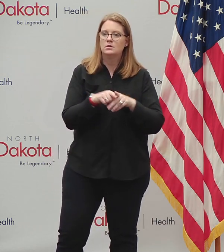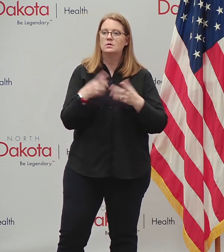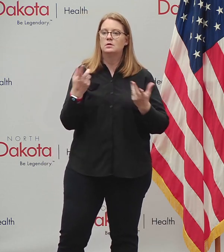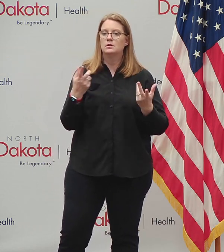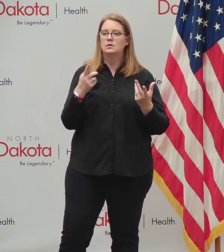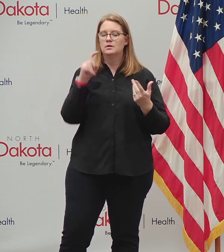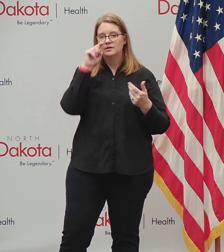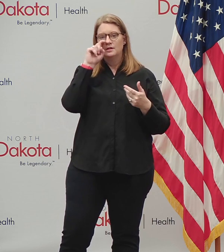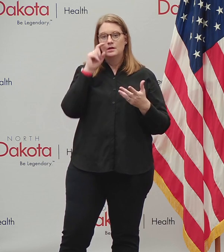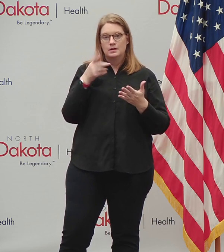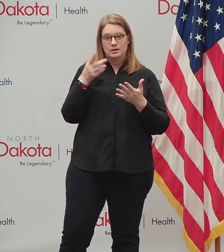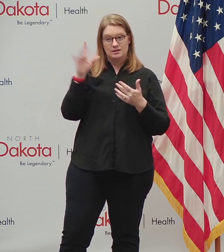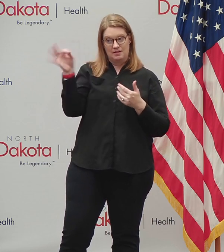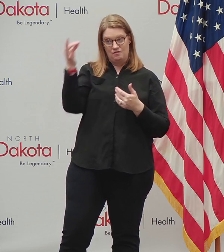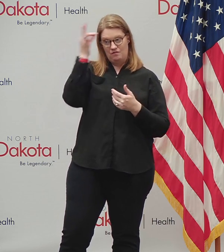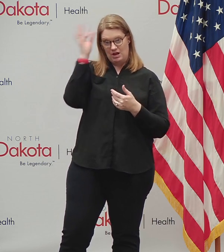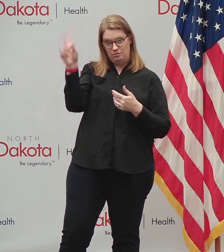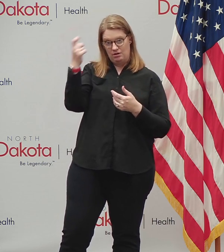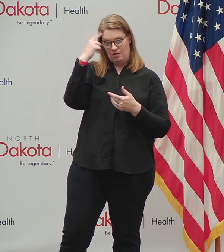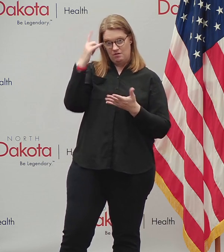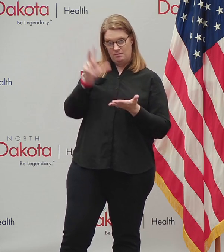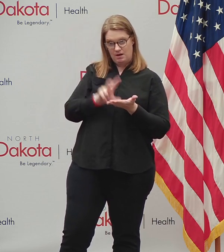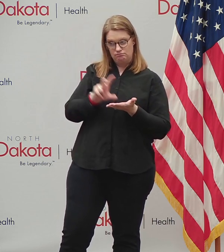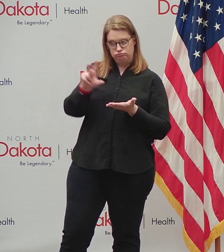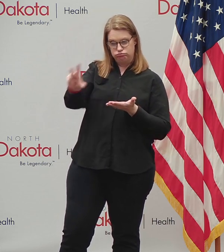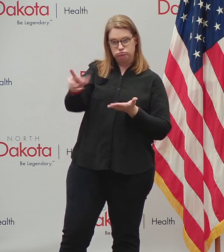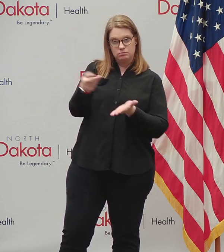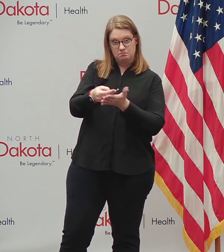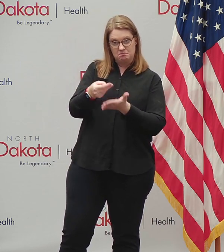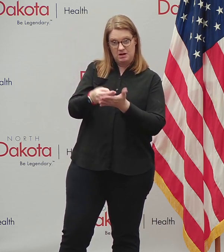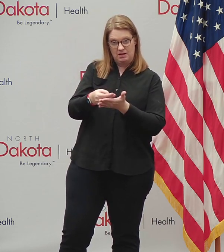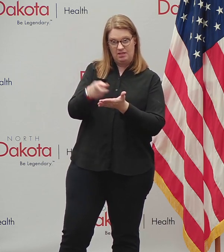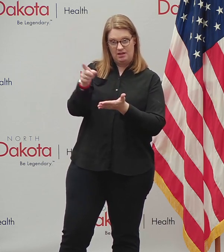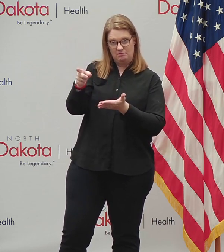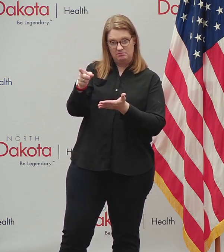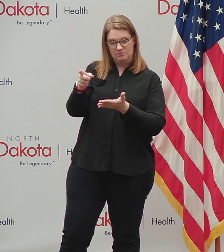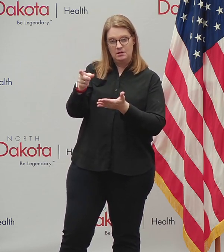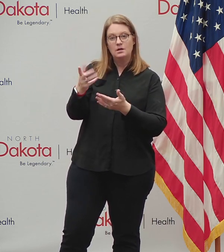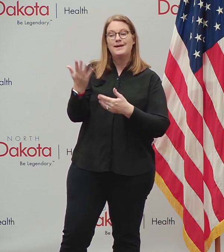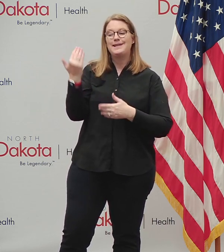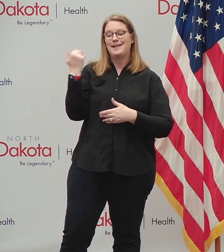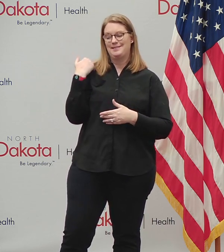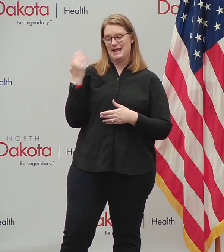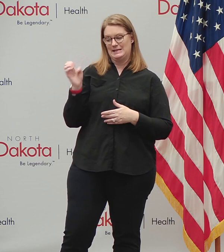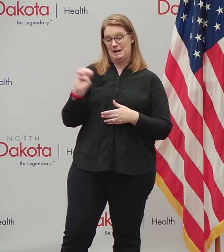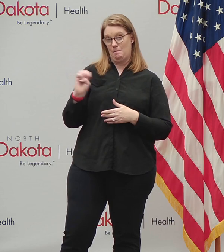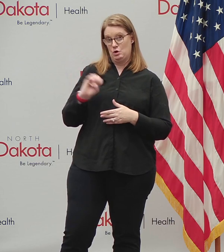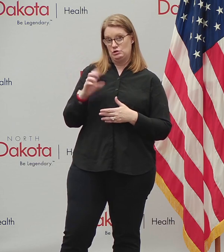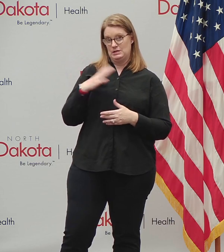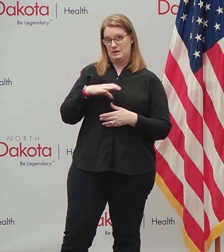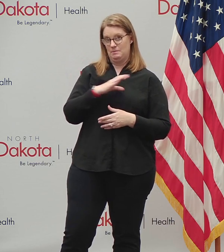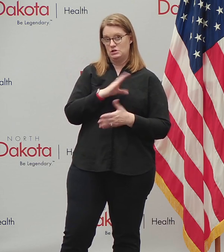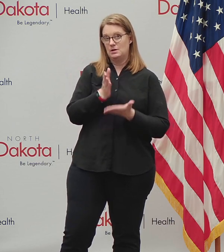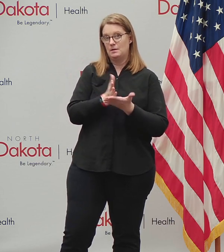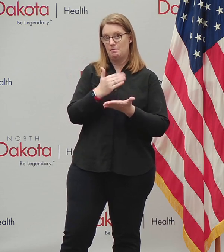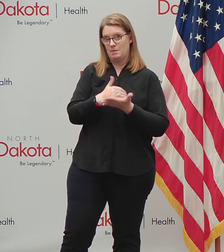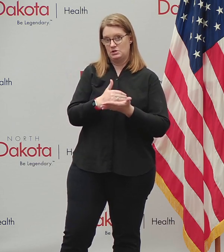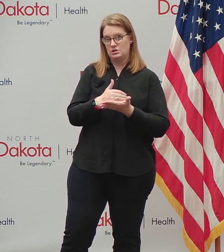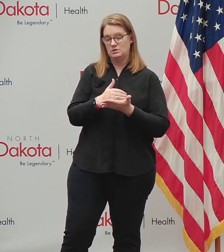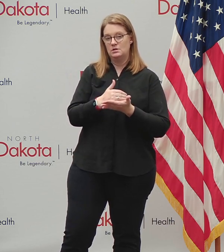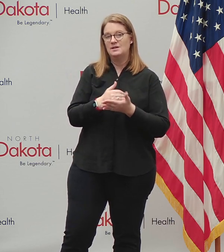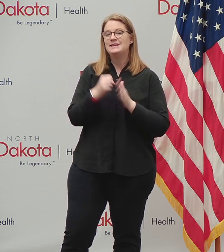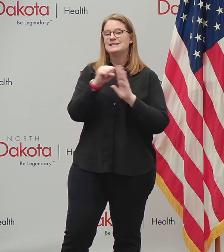health systems have received from the federal government early on in the pandemic, At the last emergency commission and budget section, the state approved the